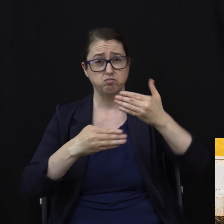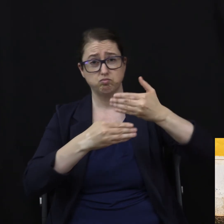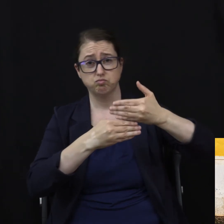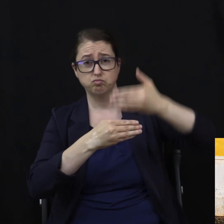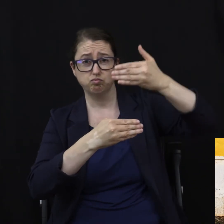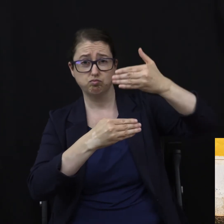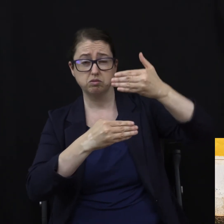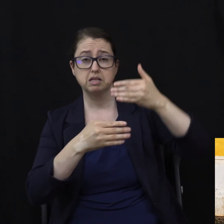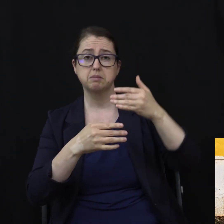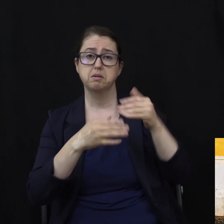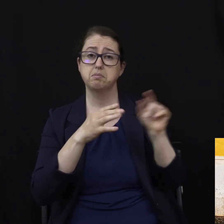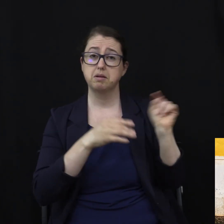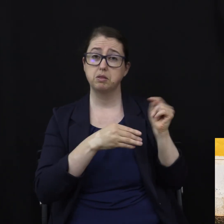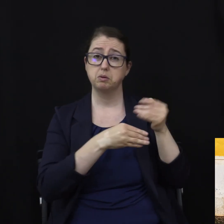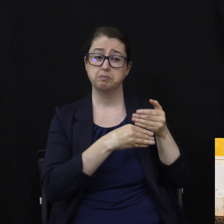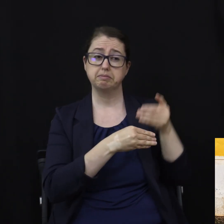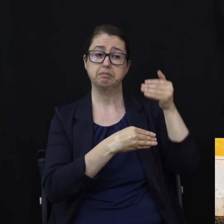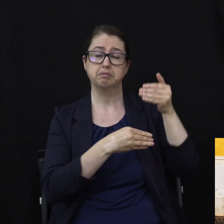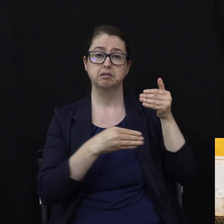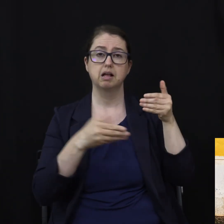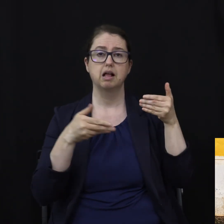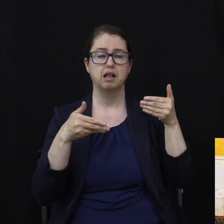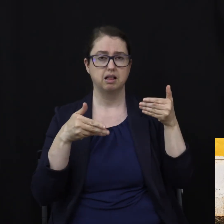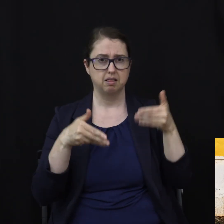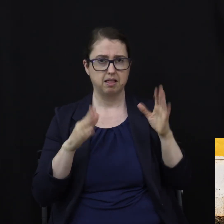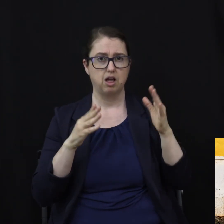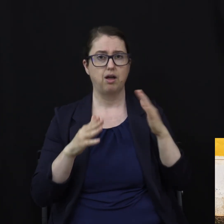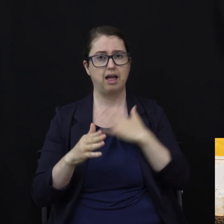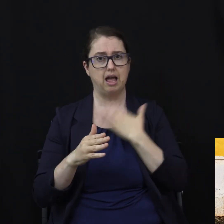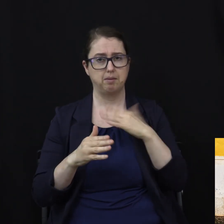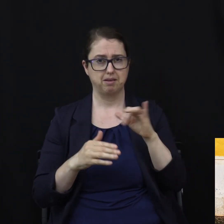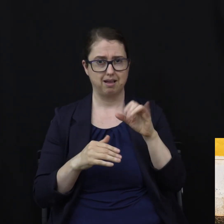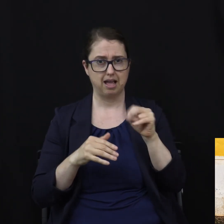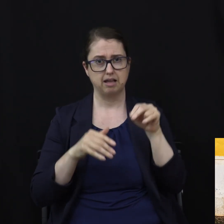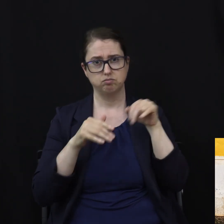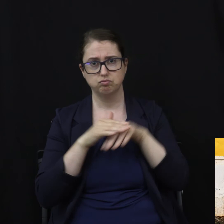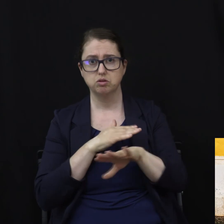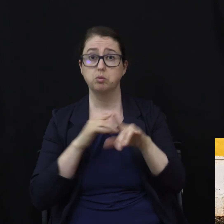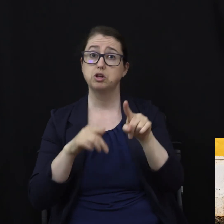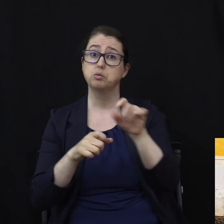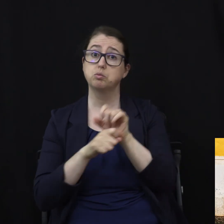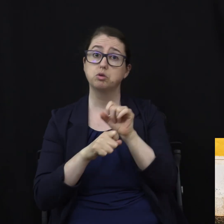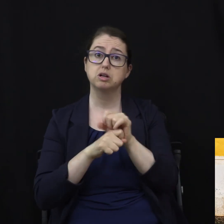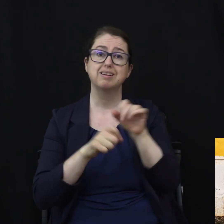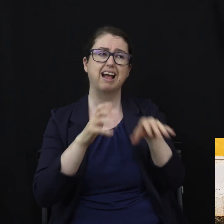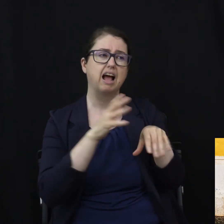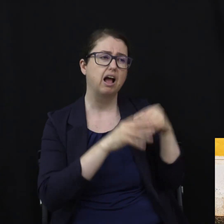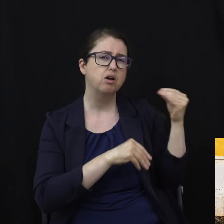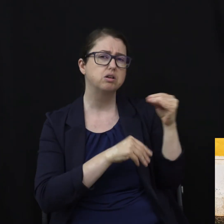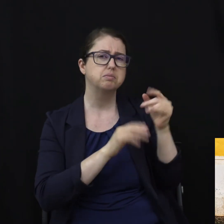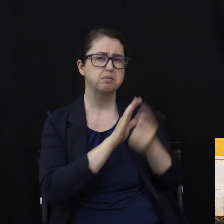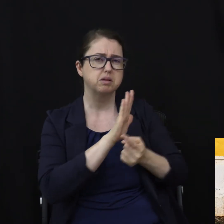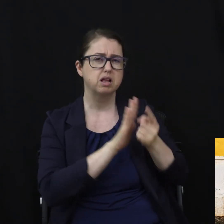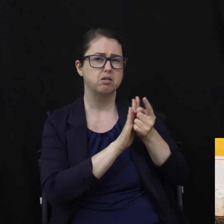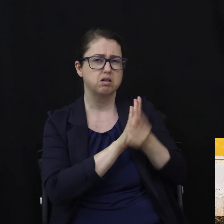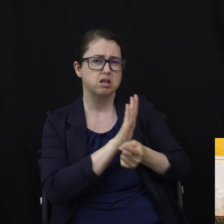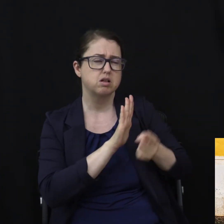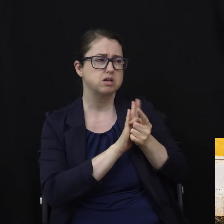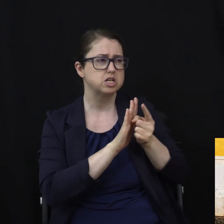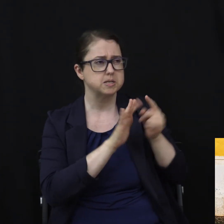ions to come into your room. When you're at work, step outside every hour and get some fresh air. On the weekend,